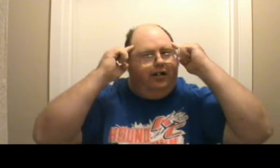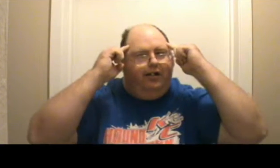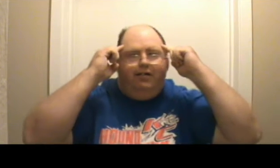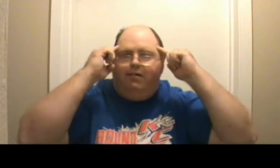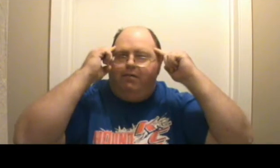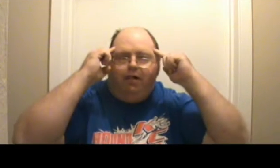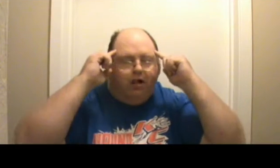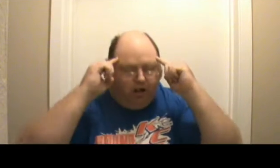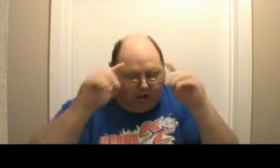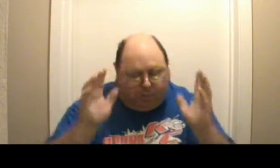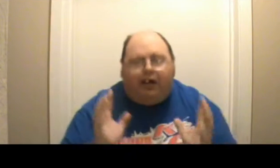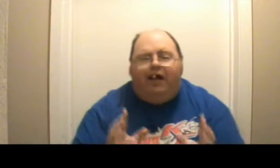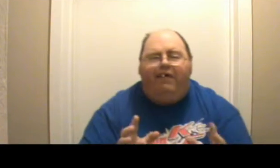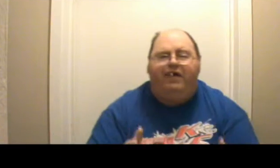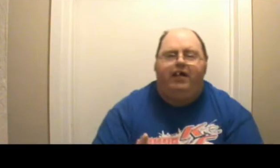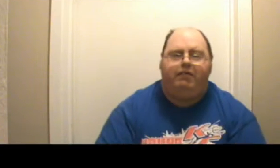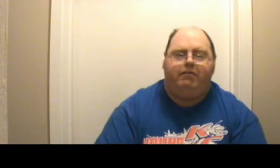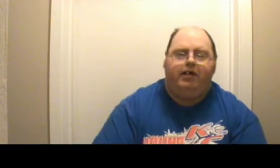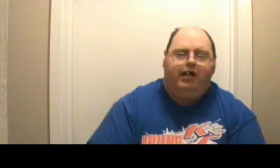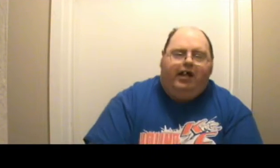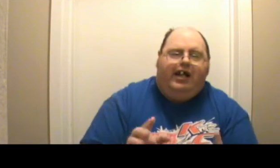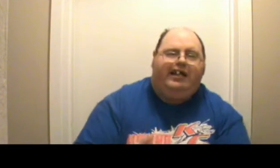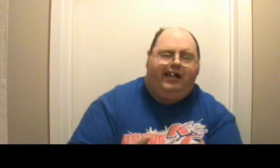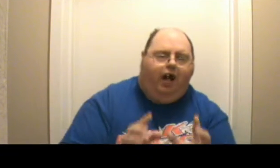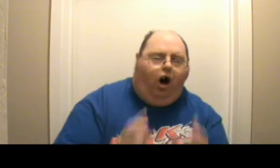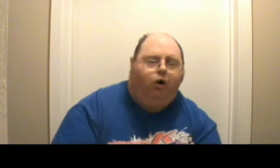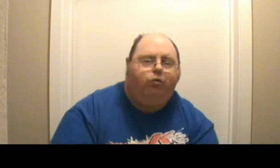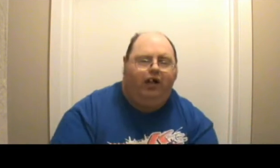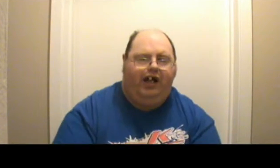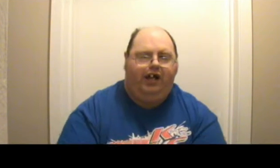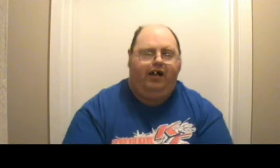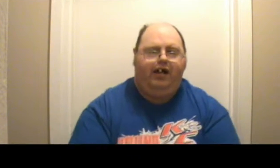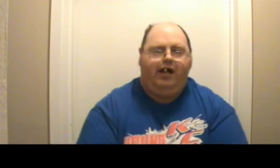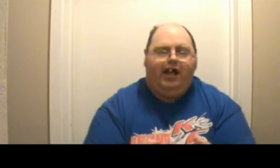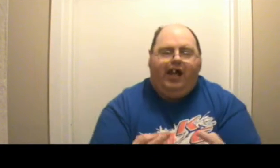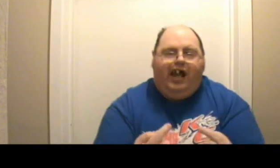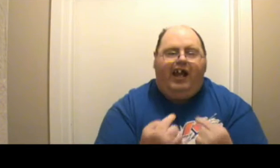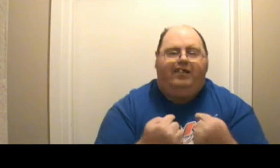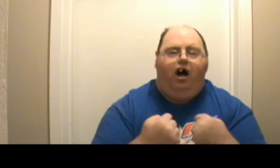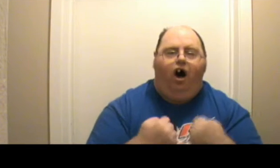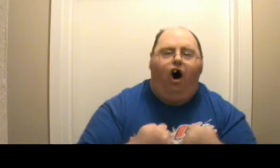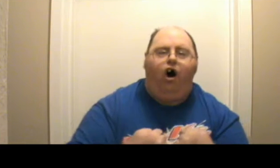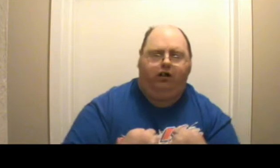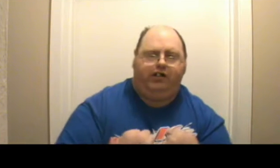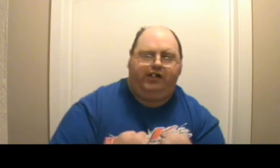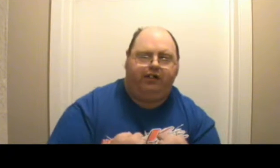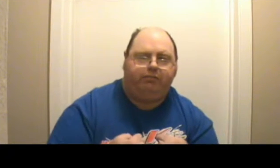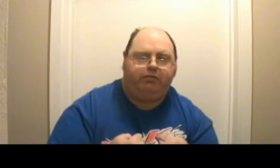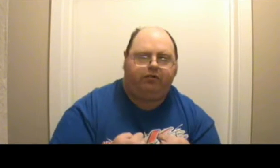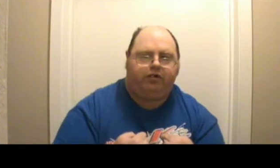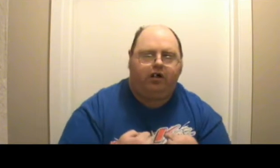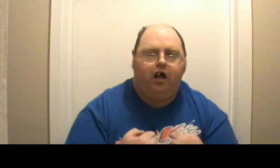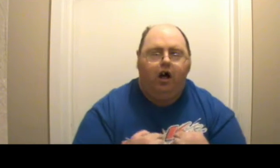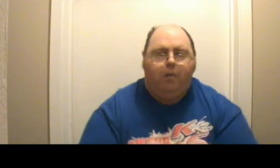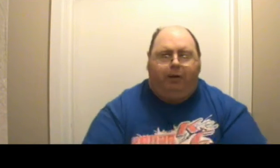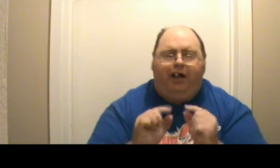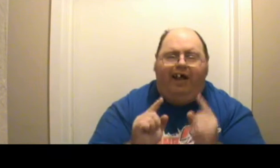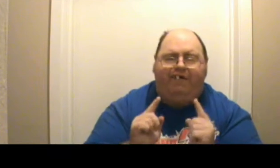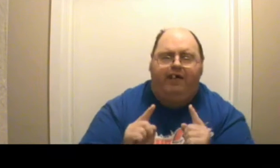believing is it only in the heart believing